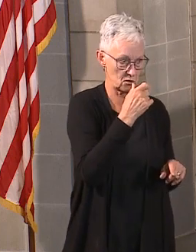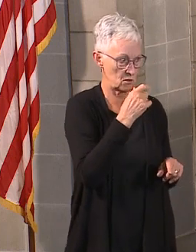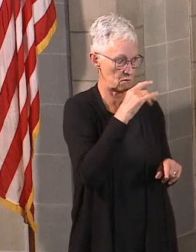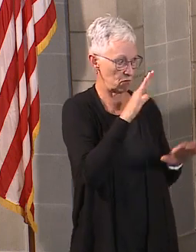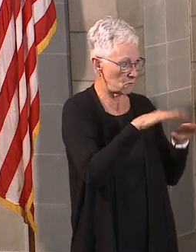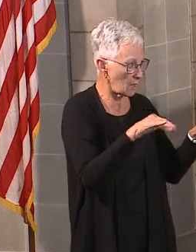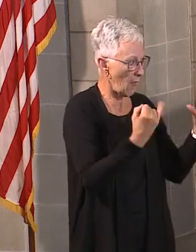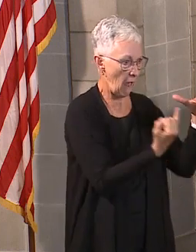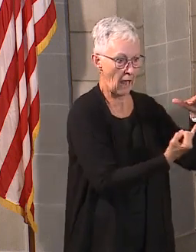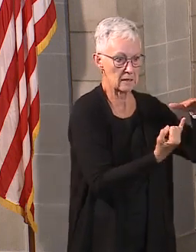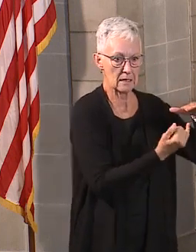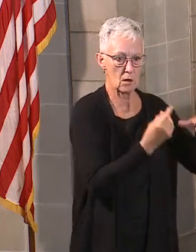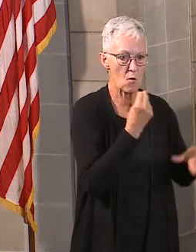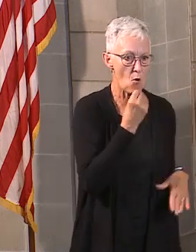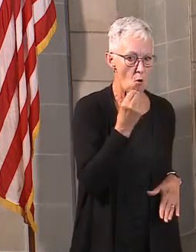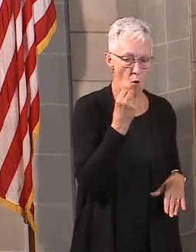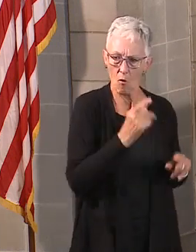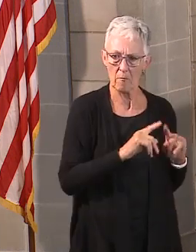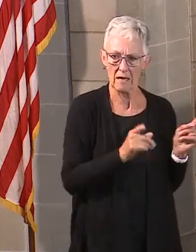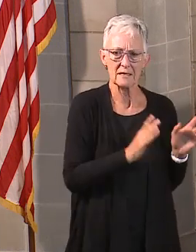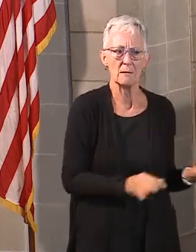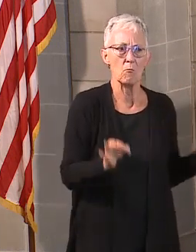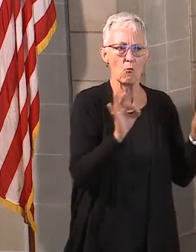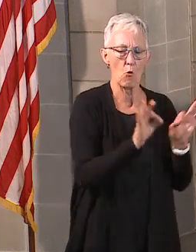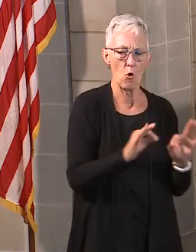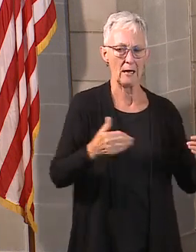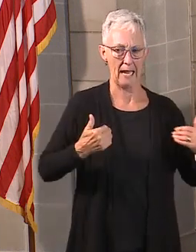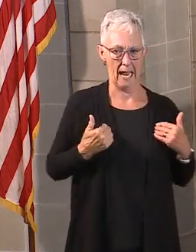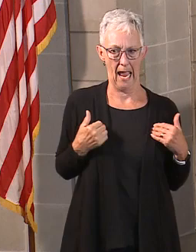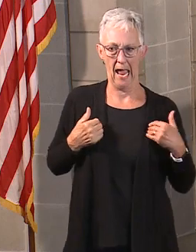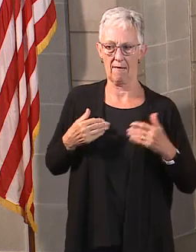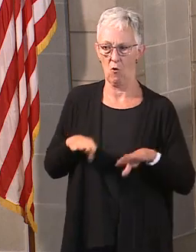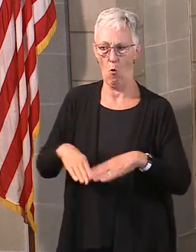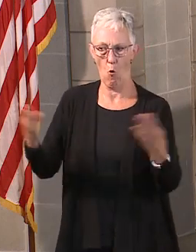continue to have that relationship between parents and the schools as well.